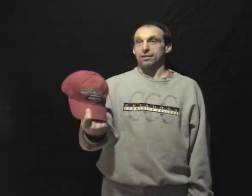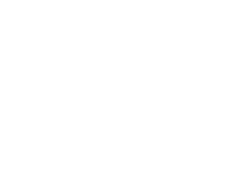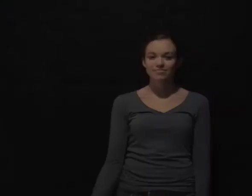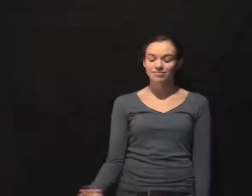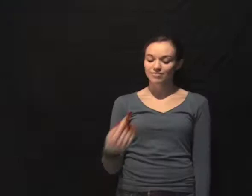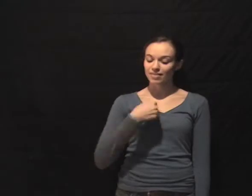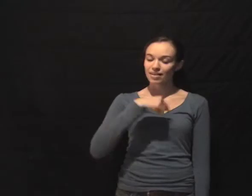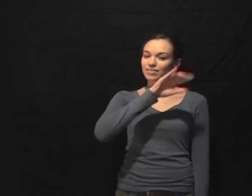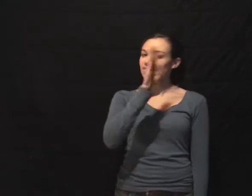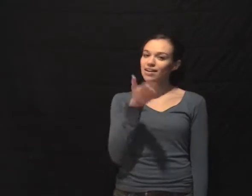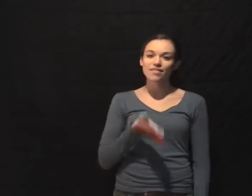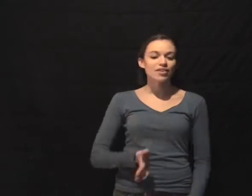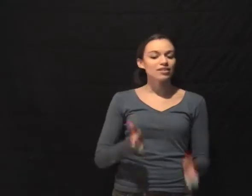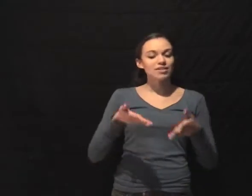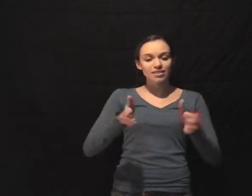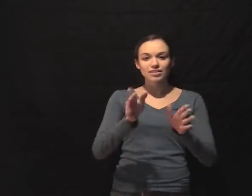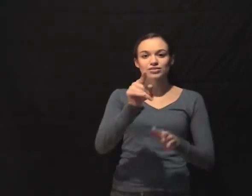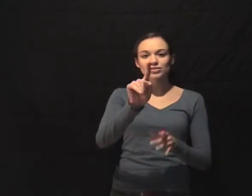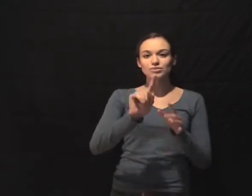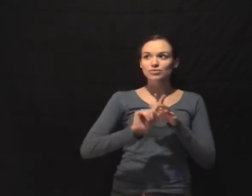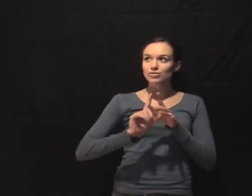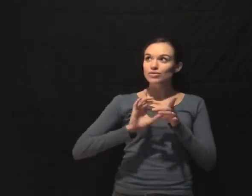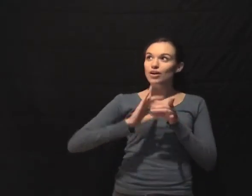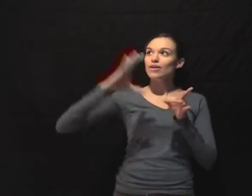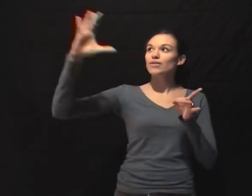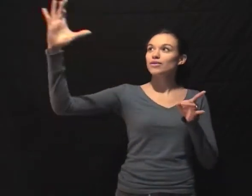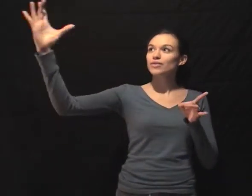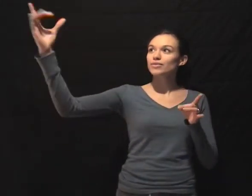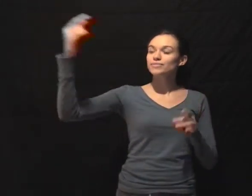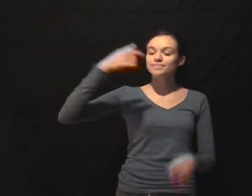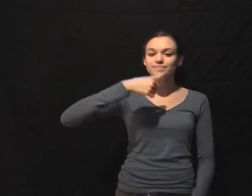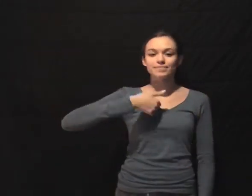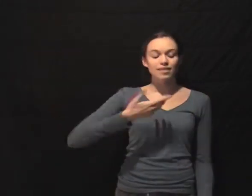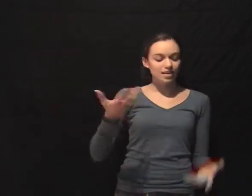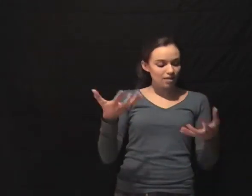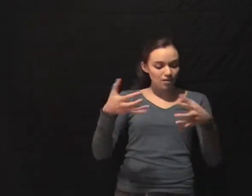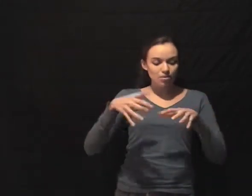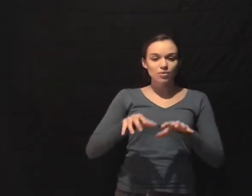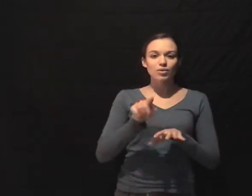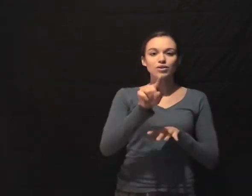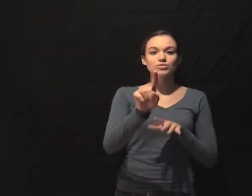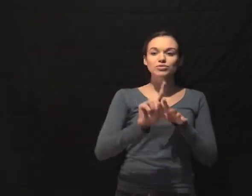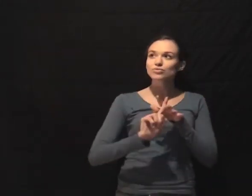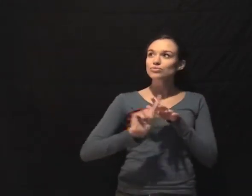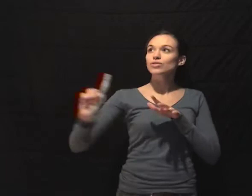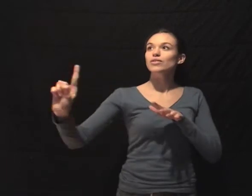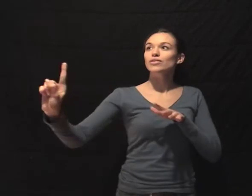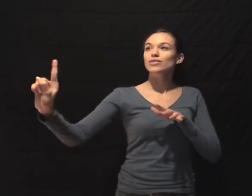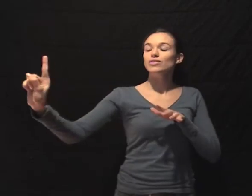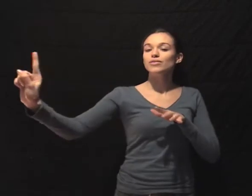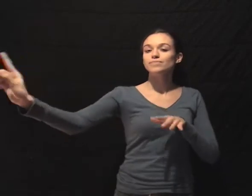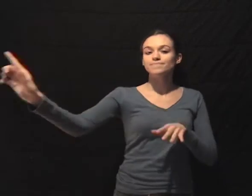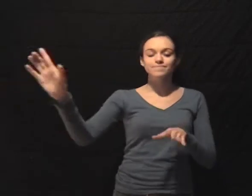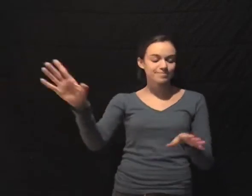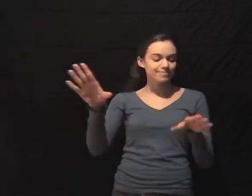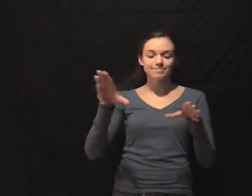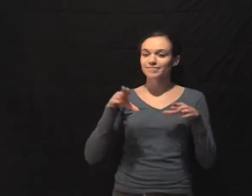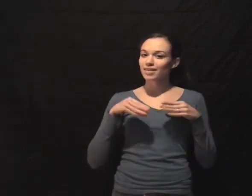And I won't let you go I won't let you go Not